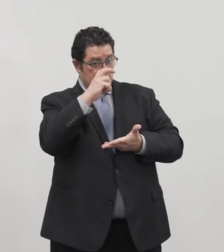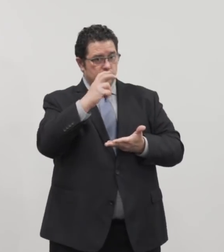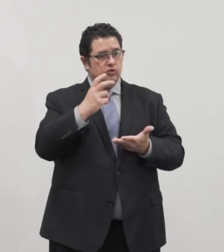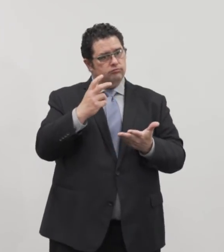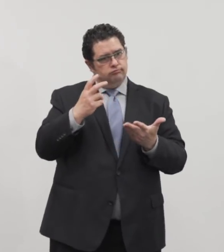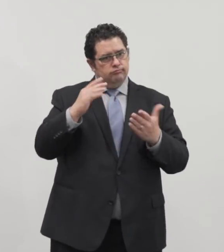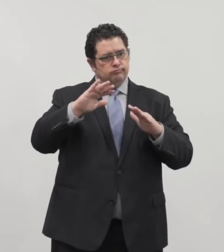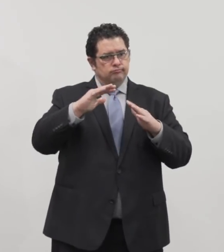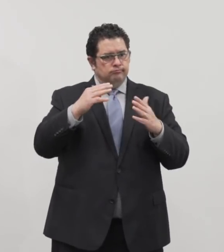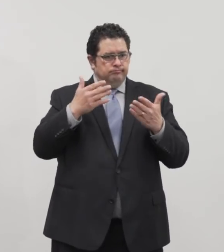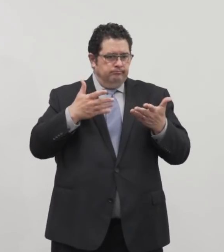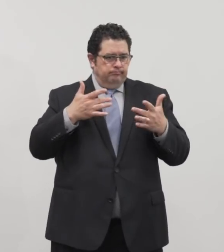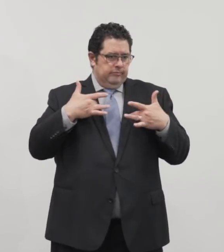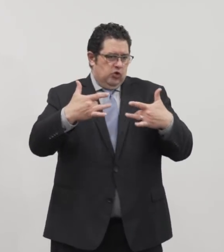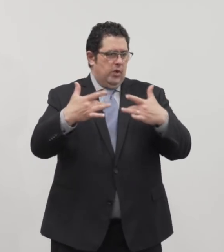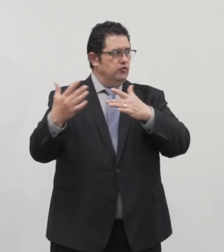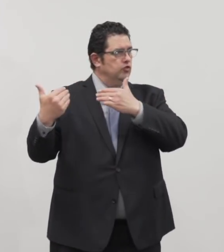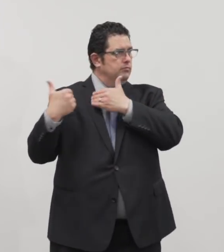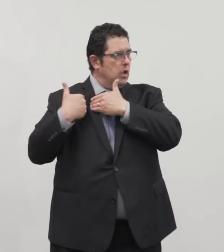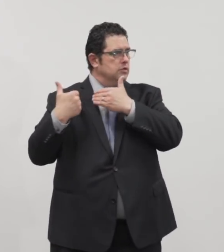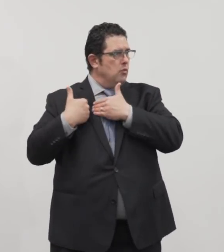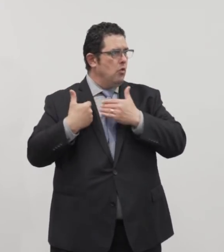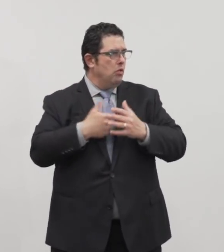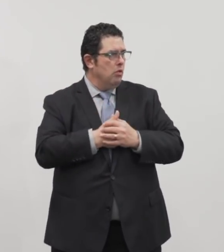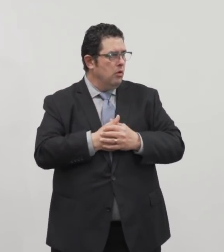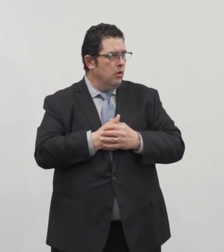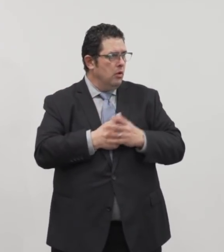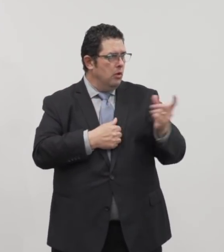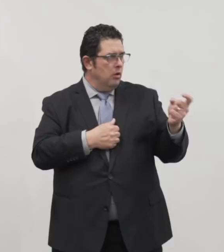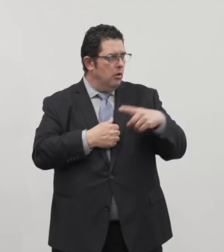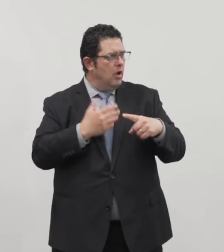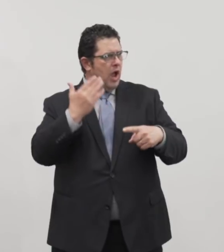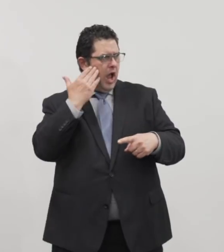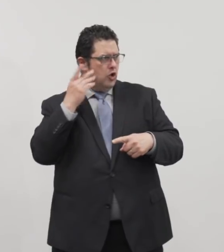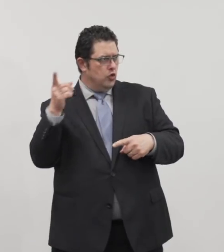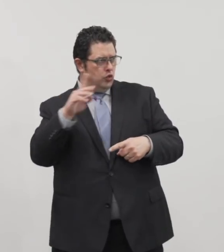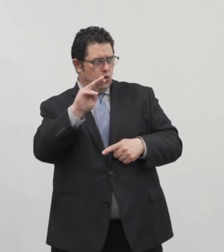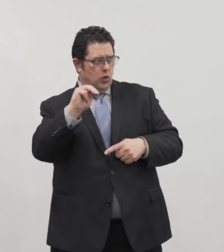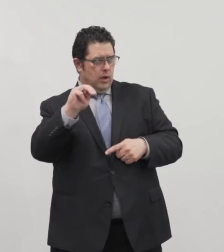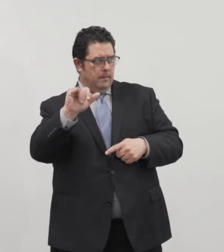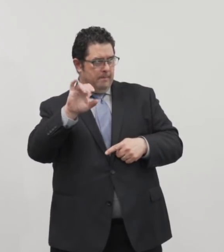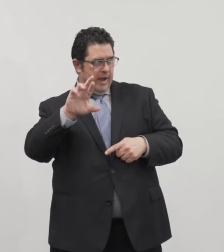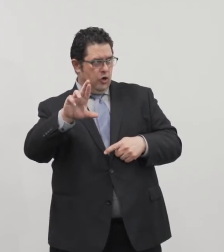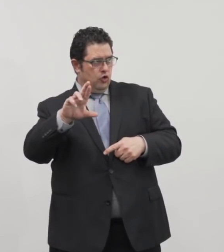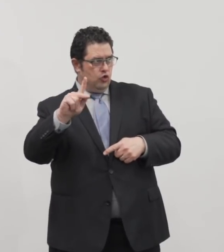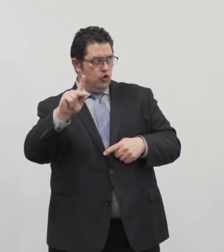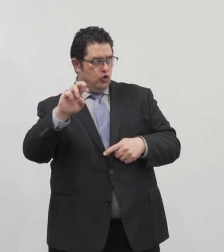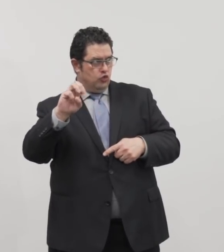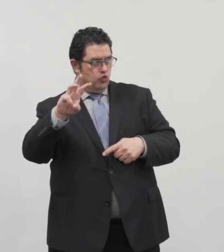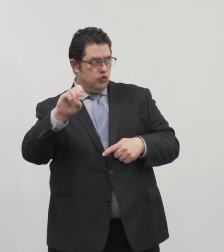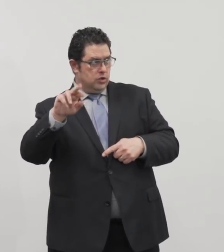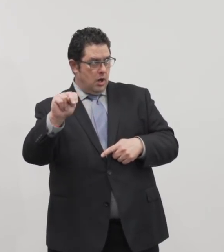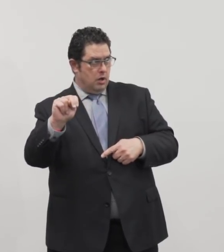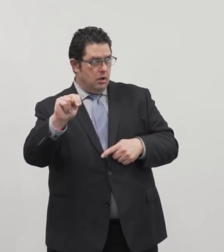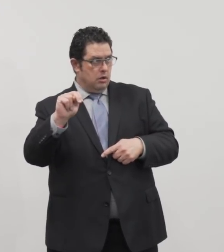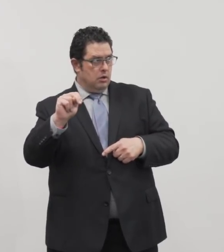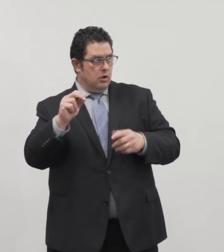responsible. What about you? I know you and Mayor Kruzan were working closely together to come up with these guidelines.